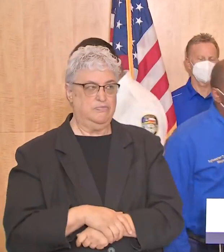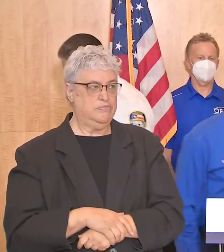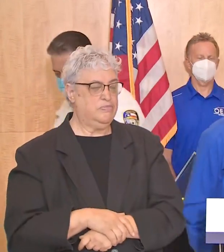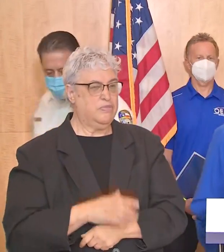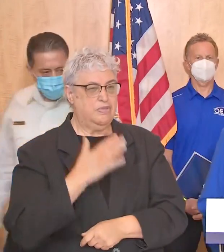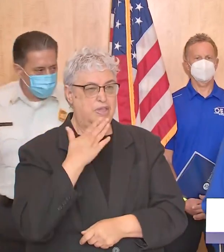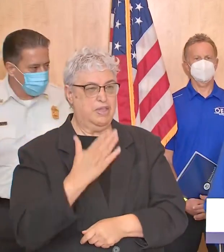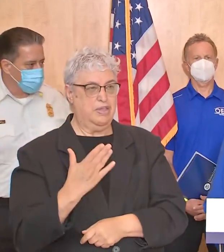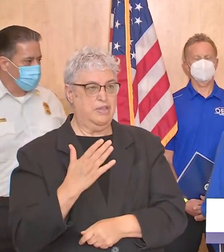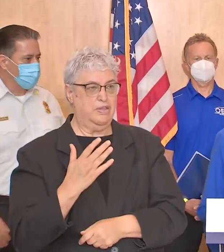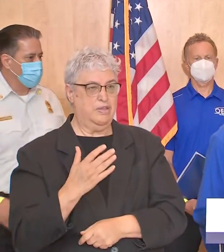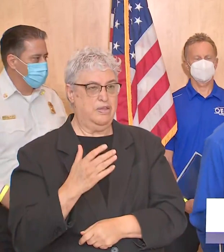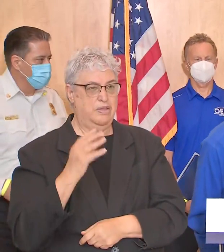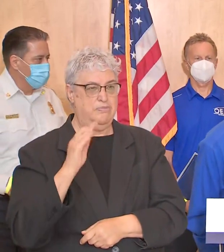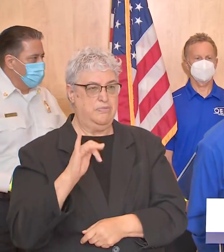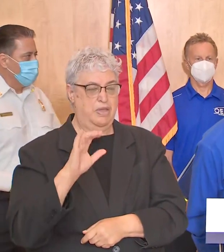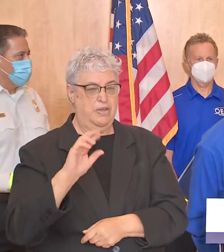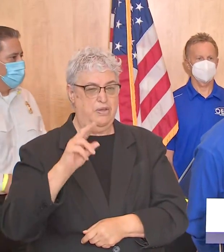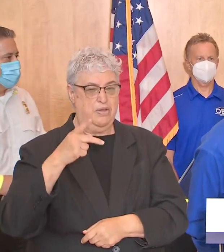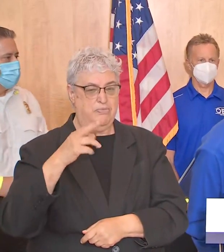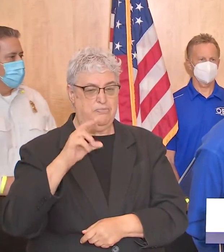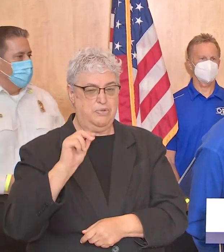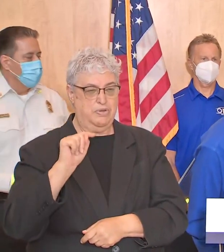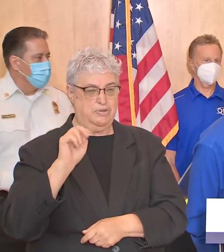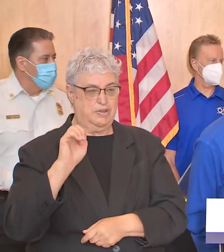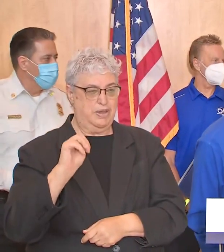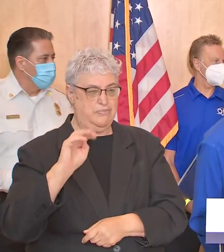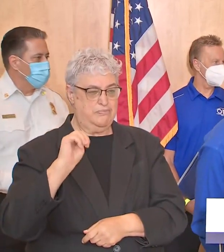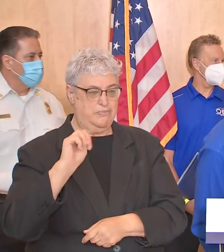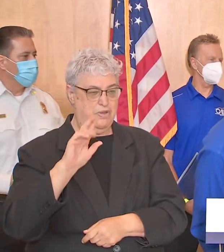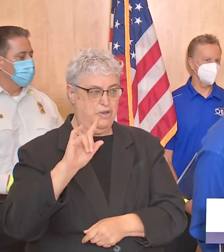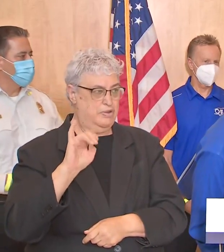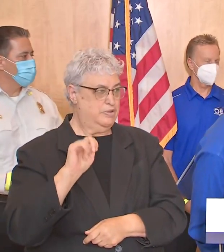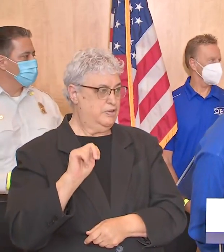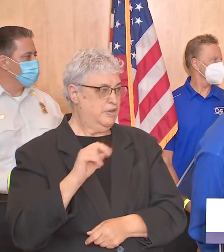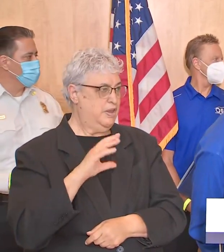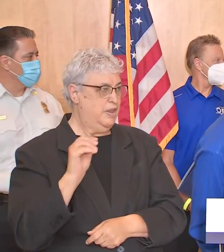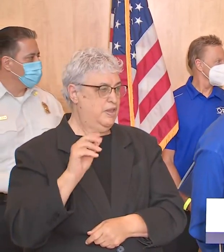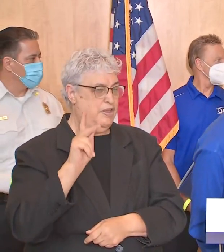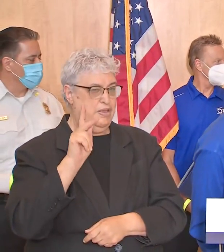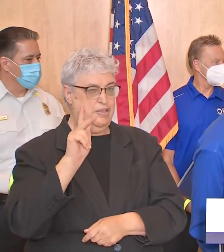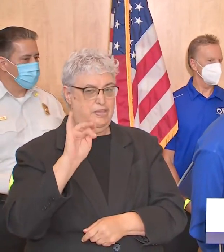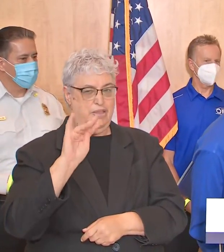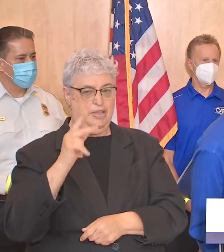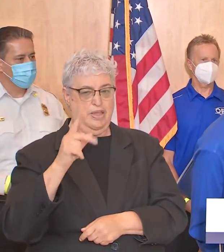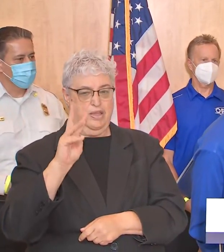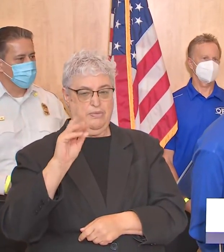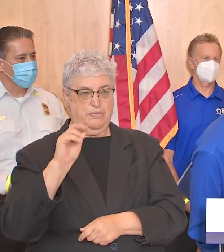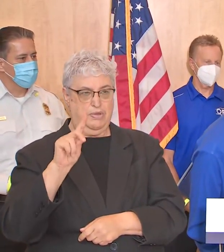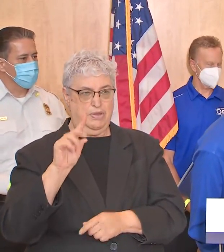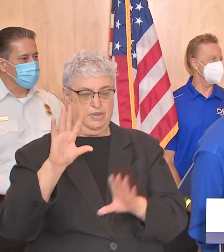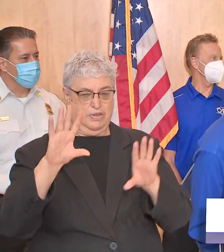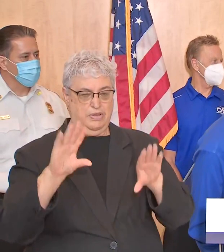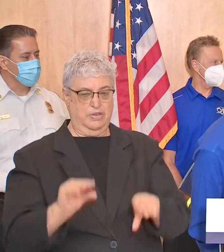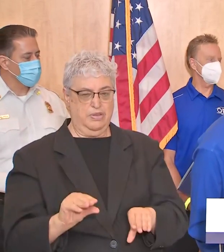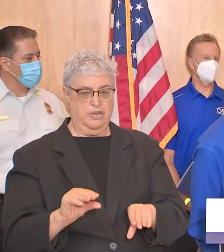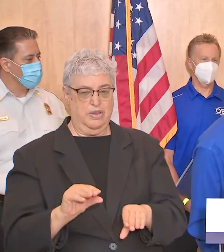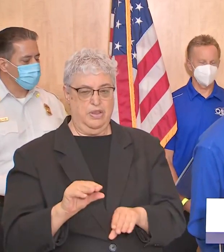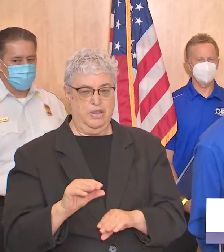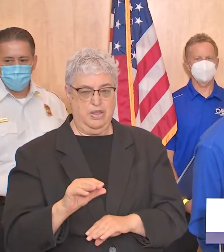chief and again i want to thank uh mayor pro tem uh martin and i know in respect to the kingwood area we've already lowered lake houston